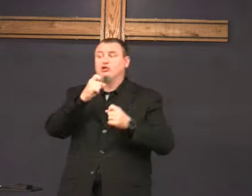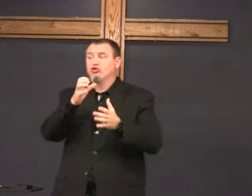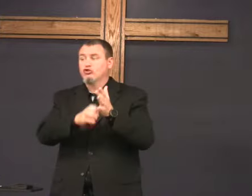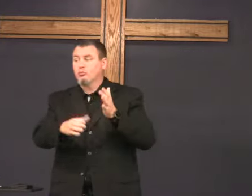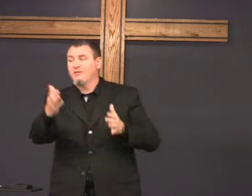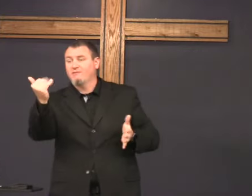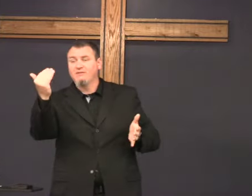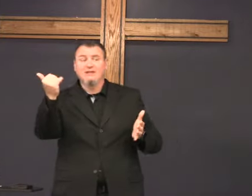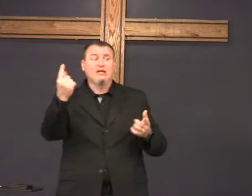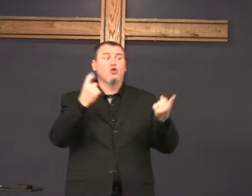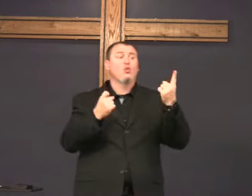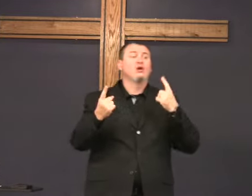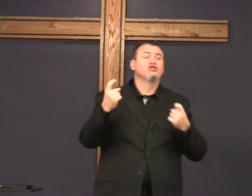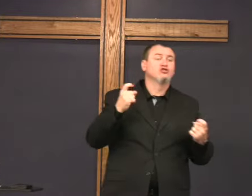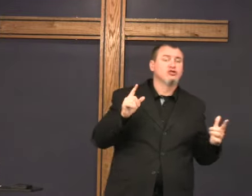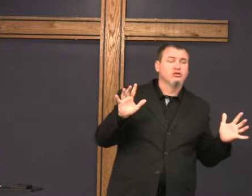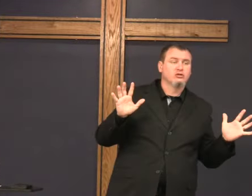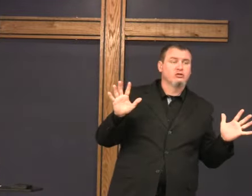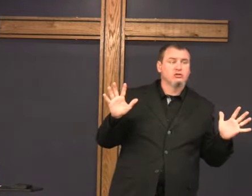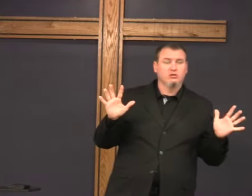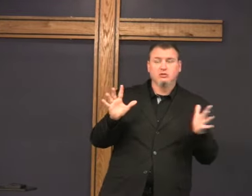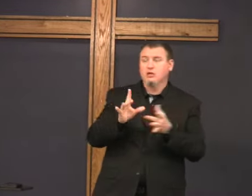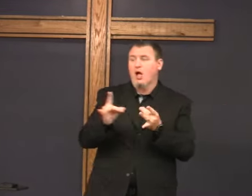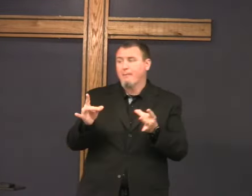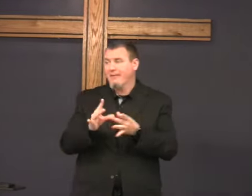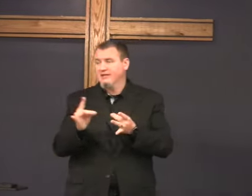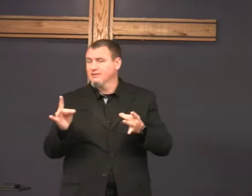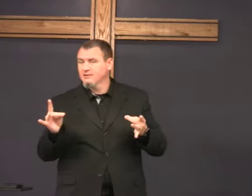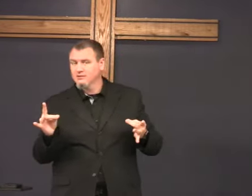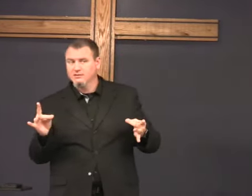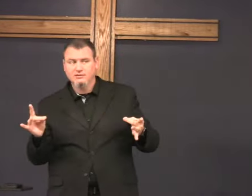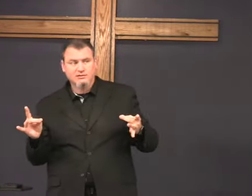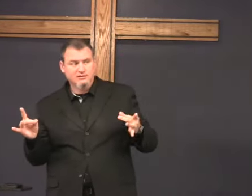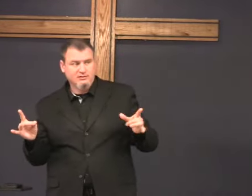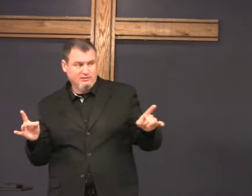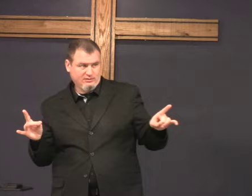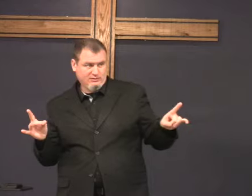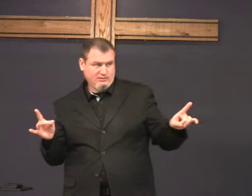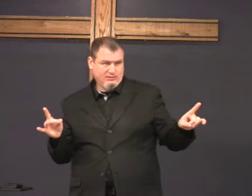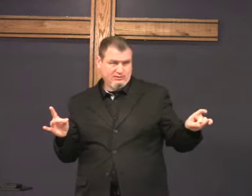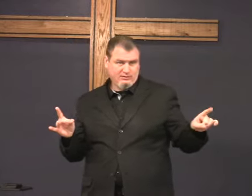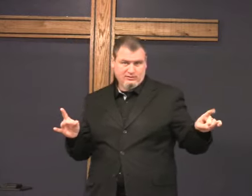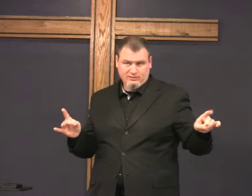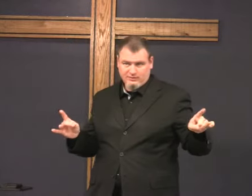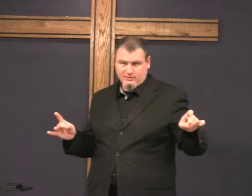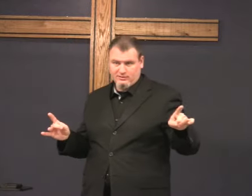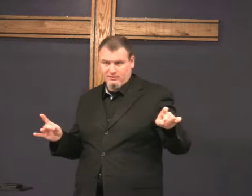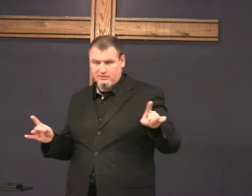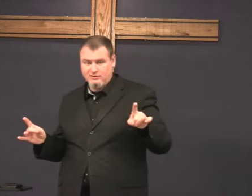okay last chance for questions on chapter 15 or comments no